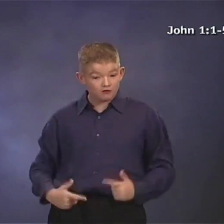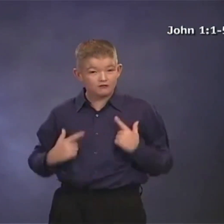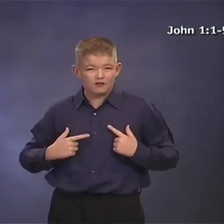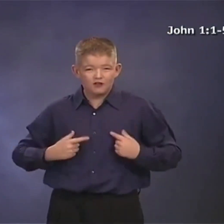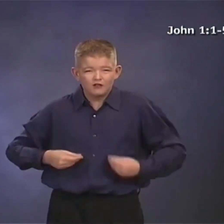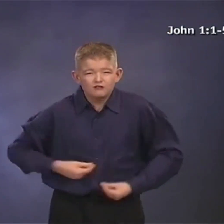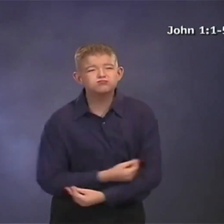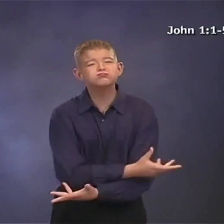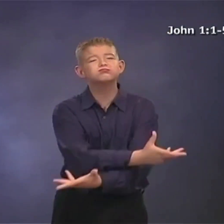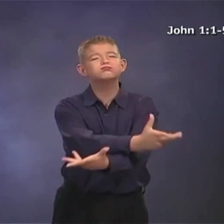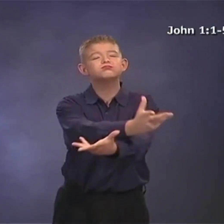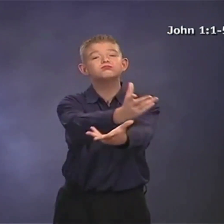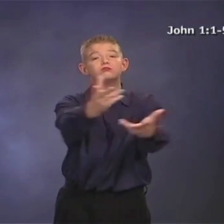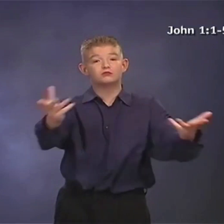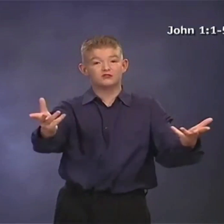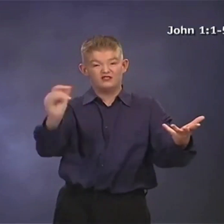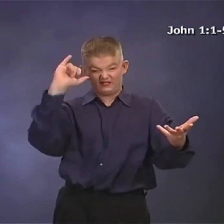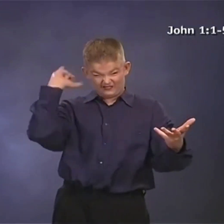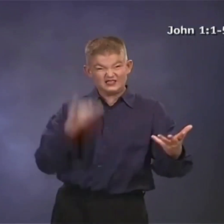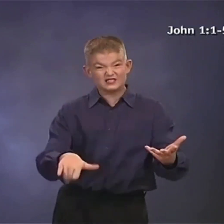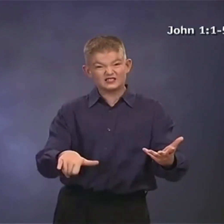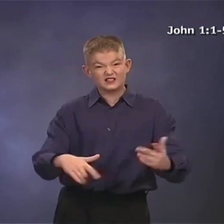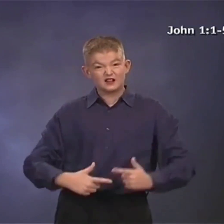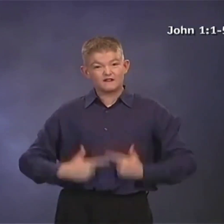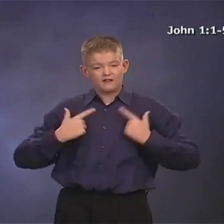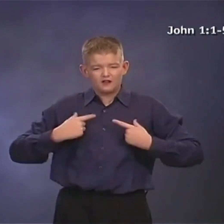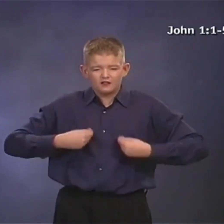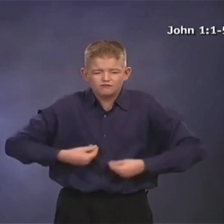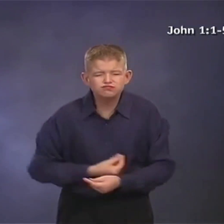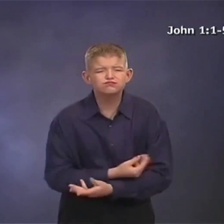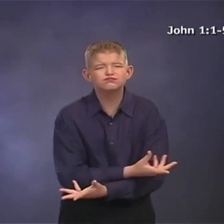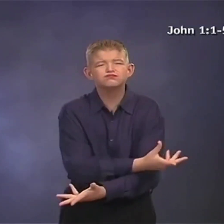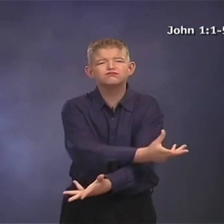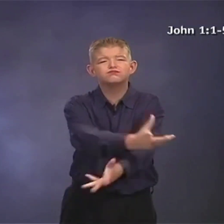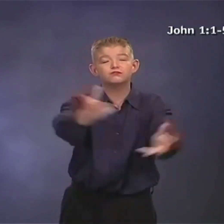in the darkness, and the darkness cannot overcome it.